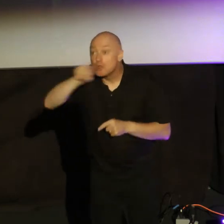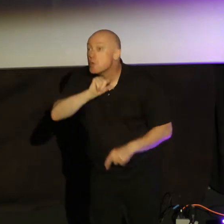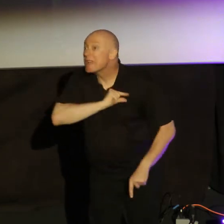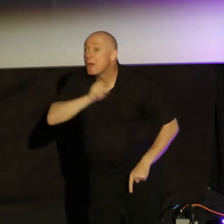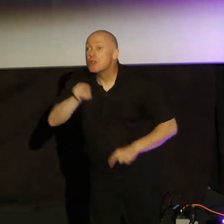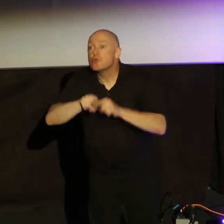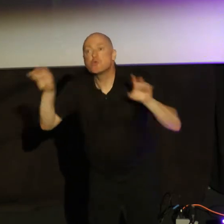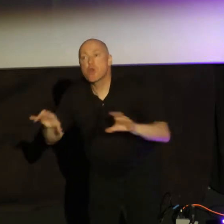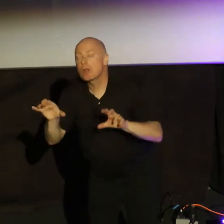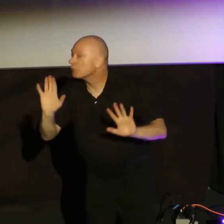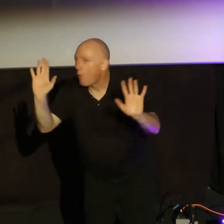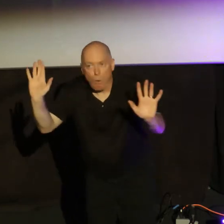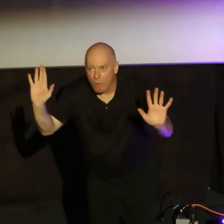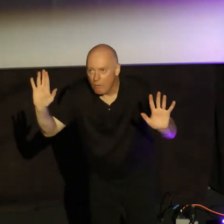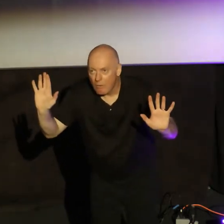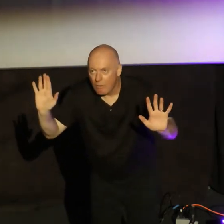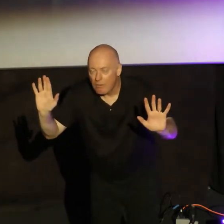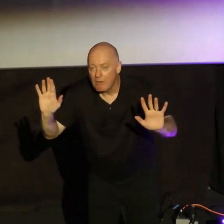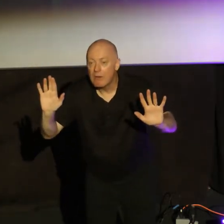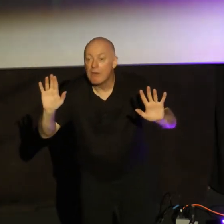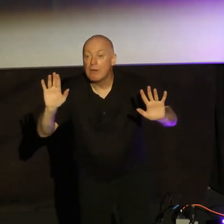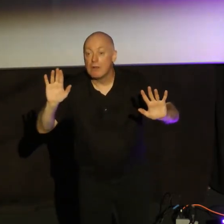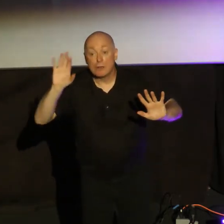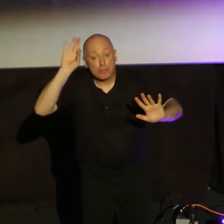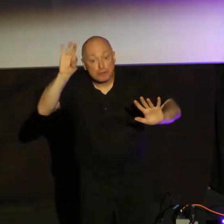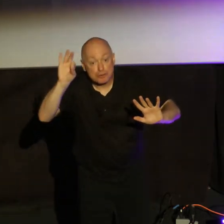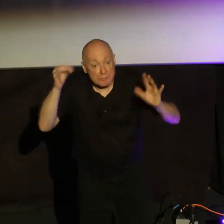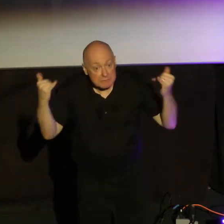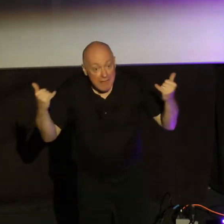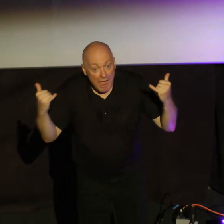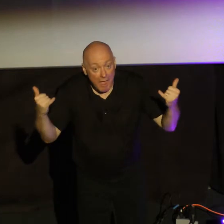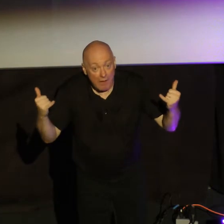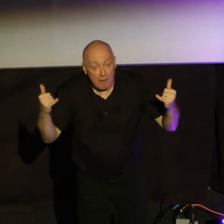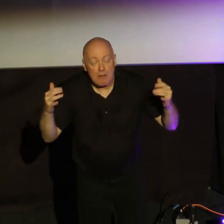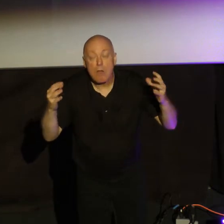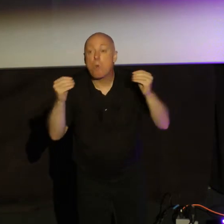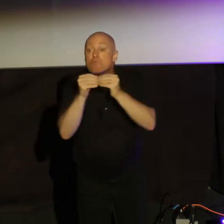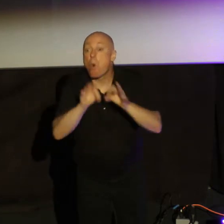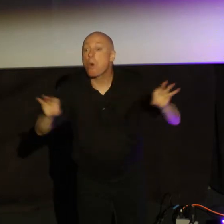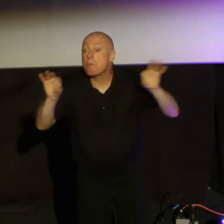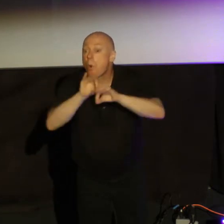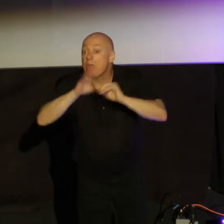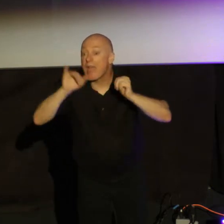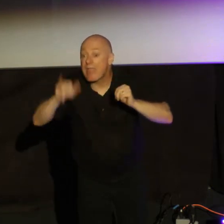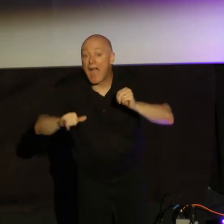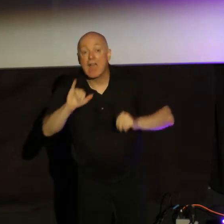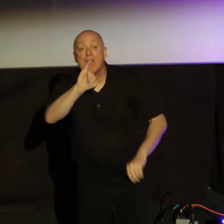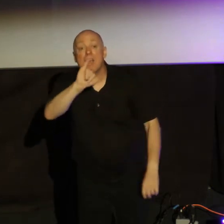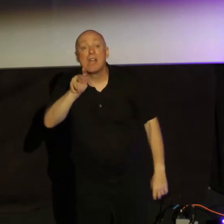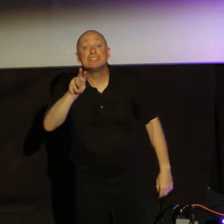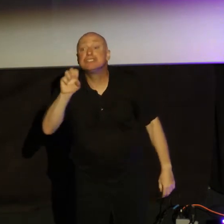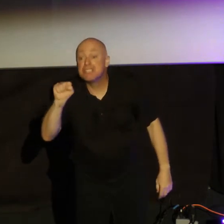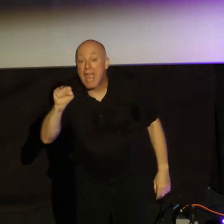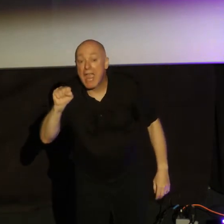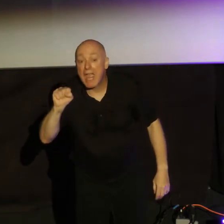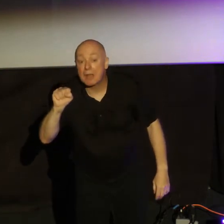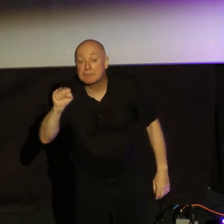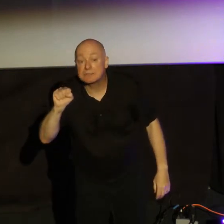works. This is, in fact, something far more important than that. James is, in fact, not asking